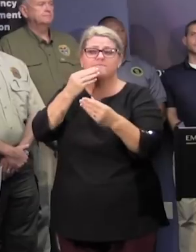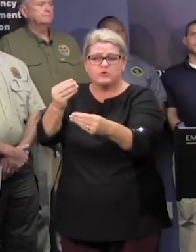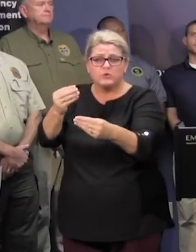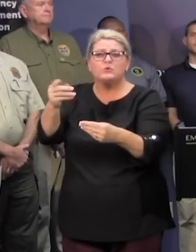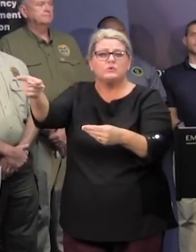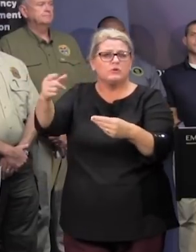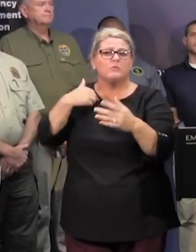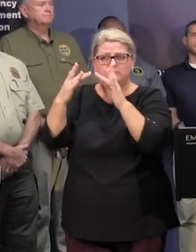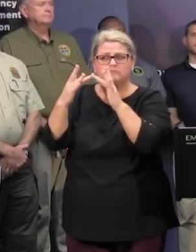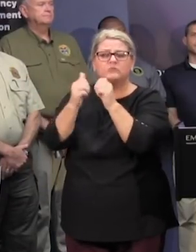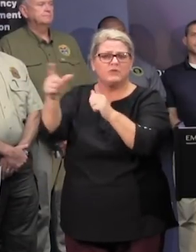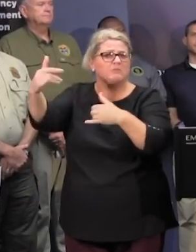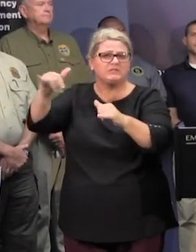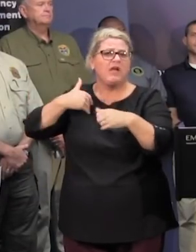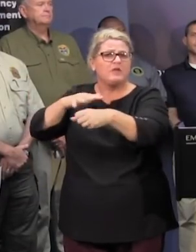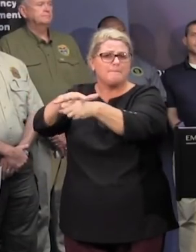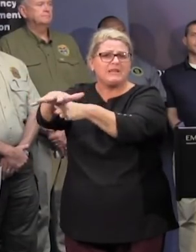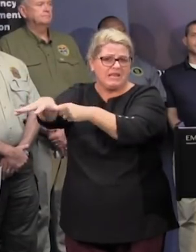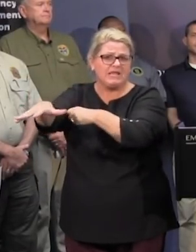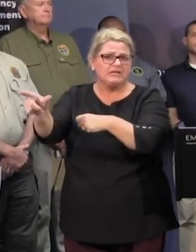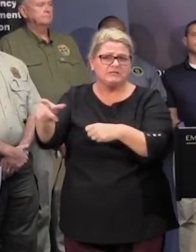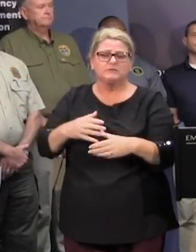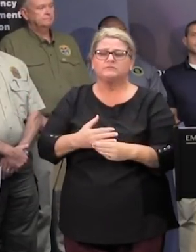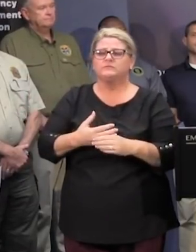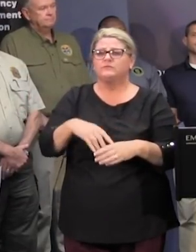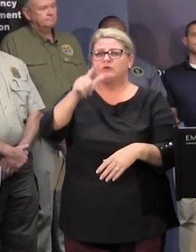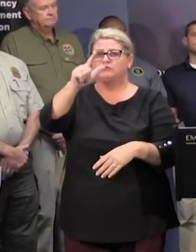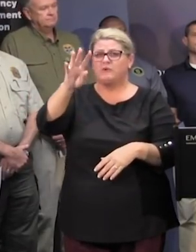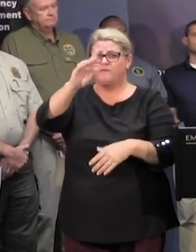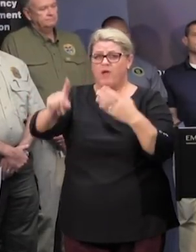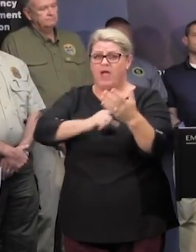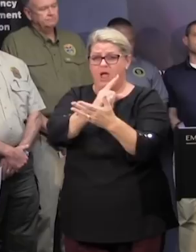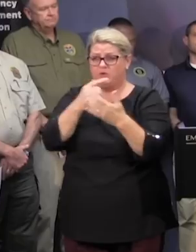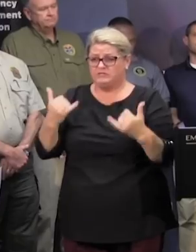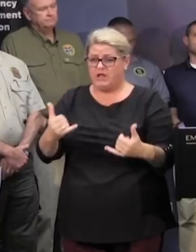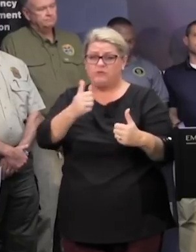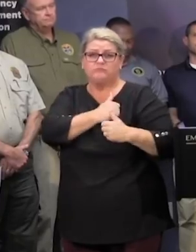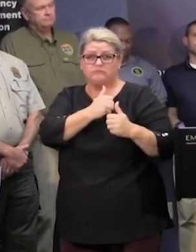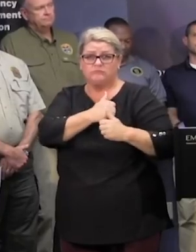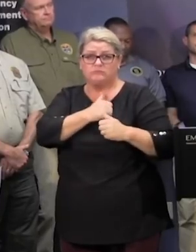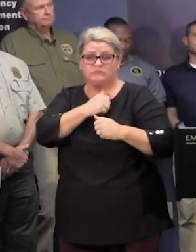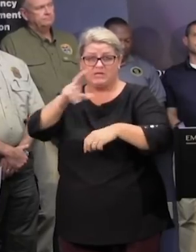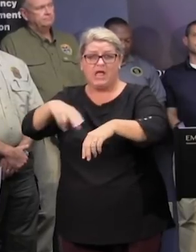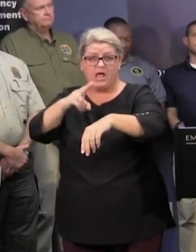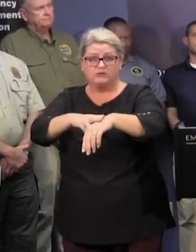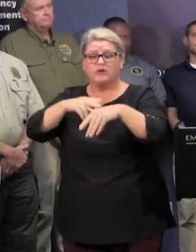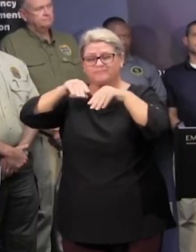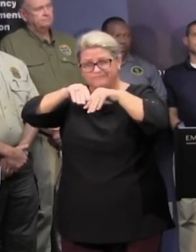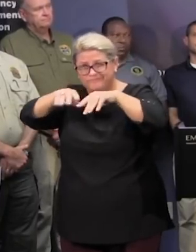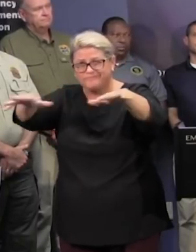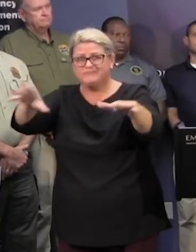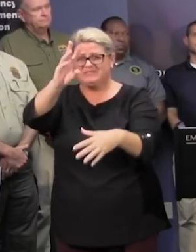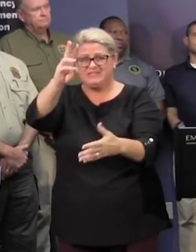contact with these shelters over the last 24 hours the national guard has distributed six thousand